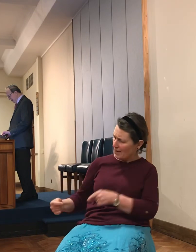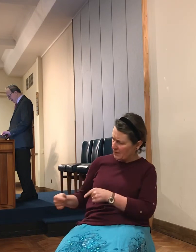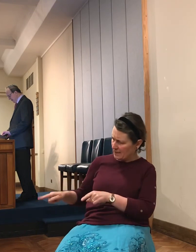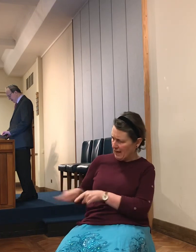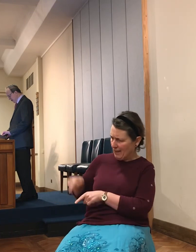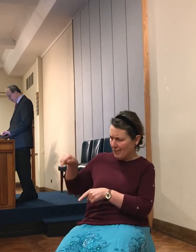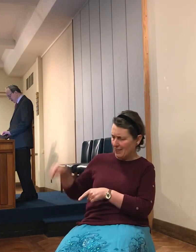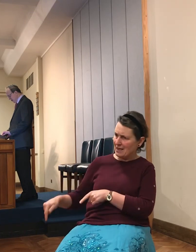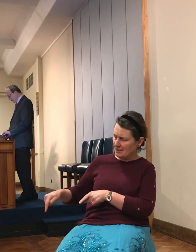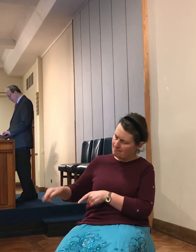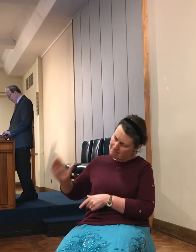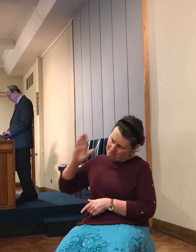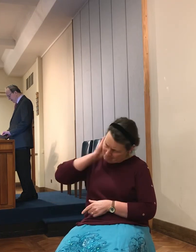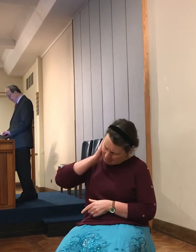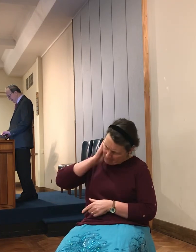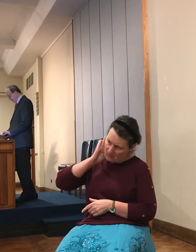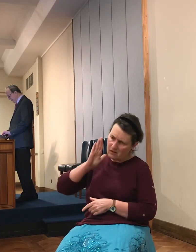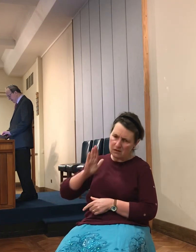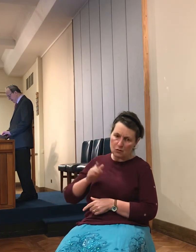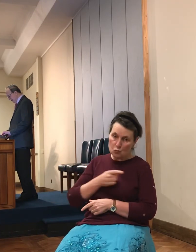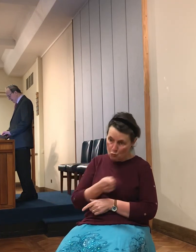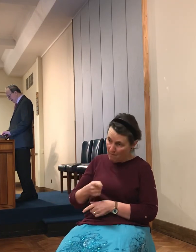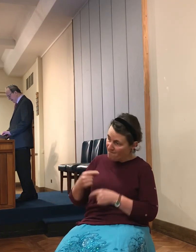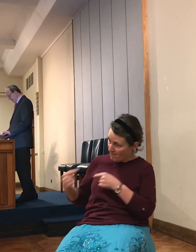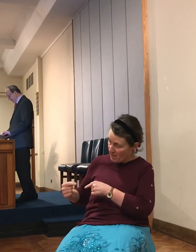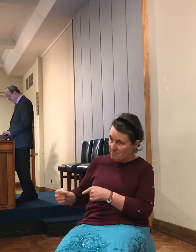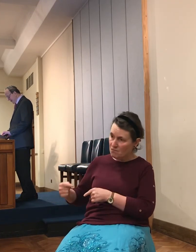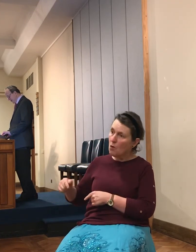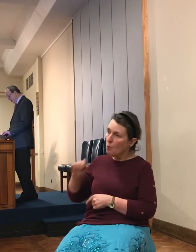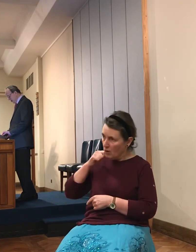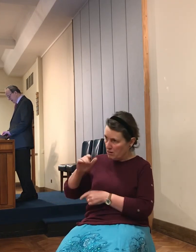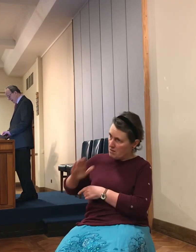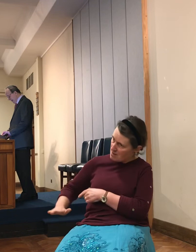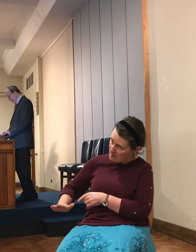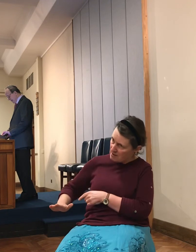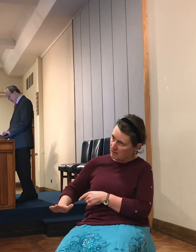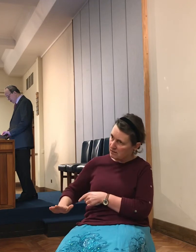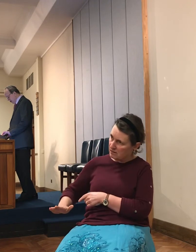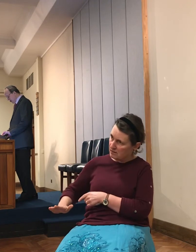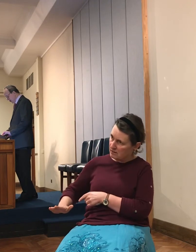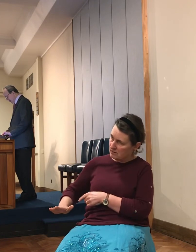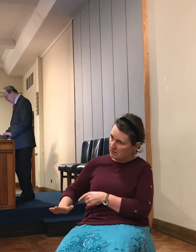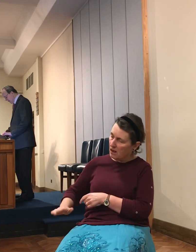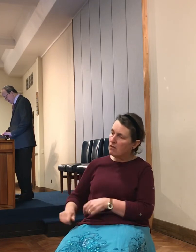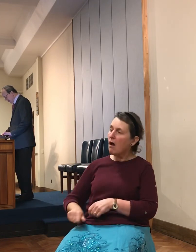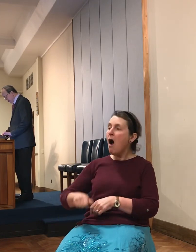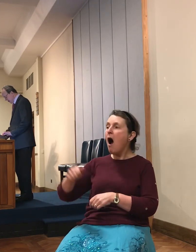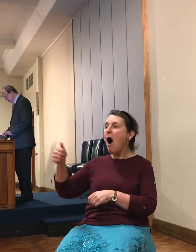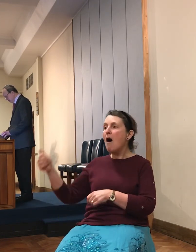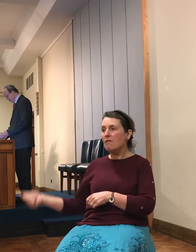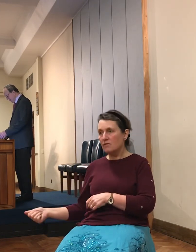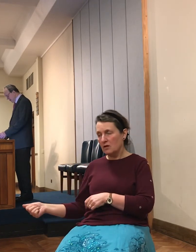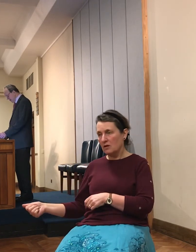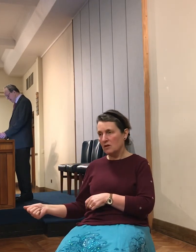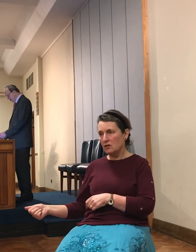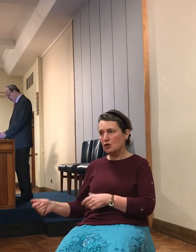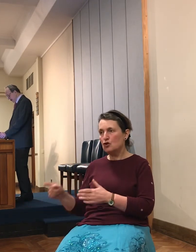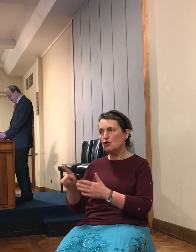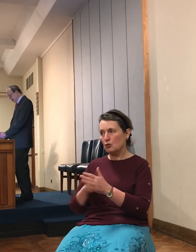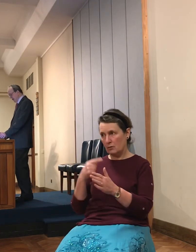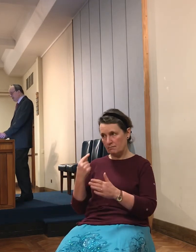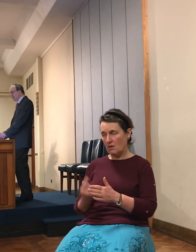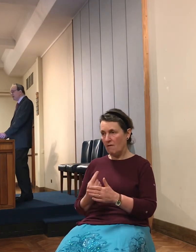against whom you fight. And afterward, Joshua smote them,